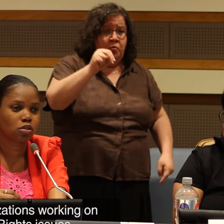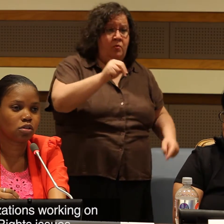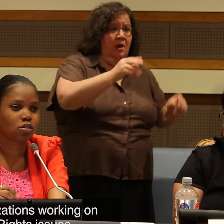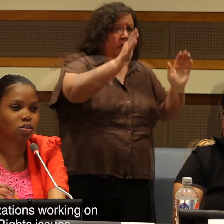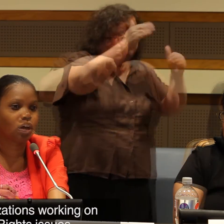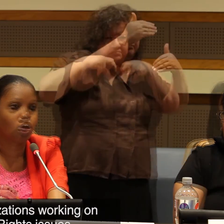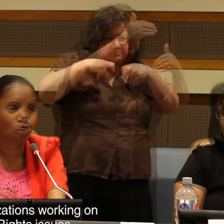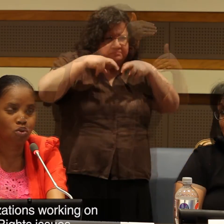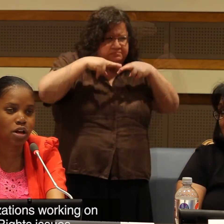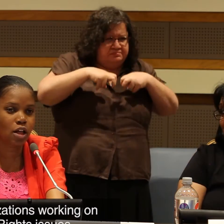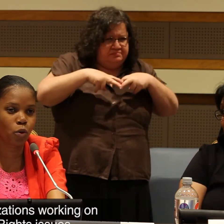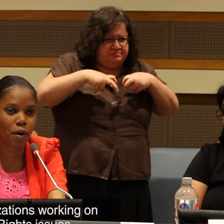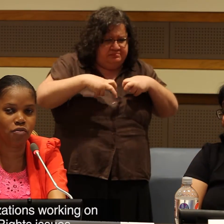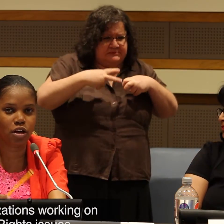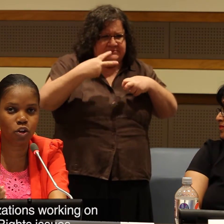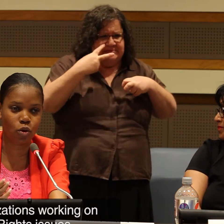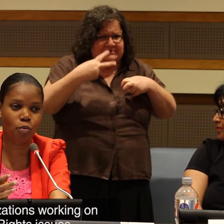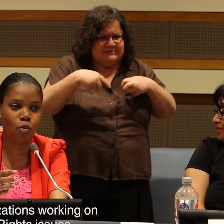rights issues.